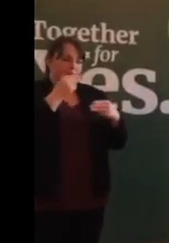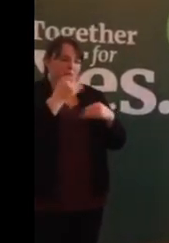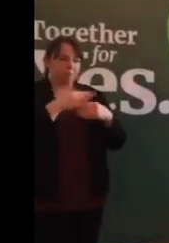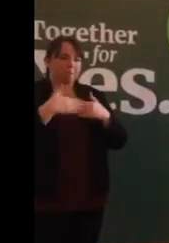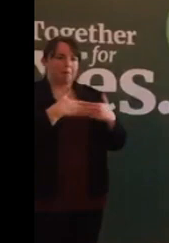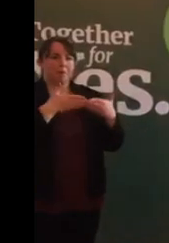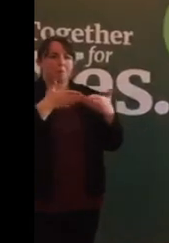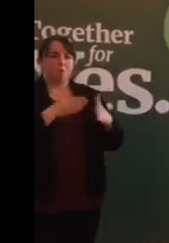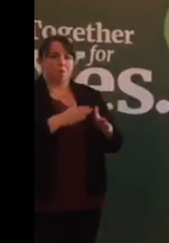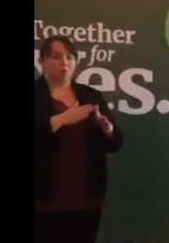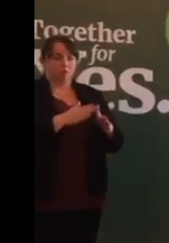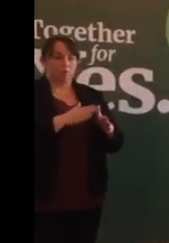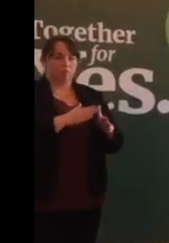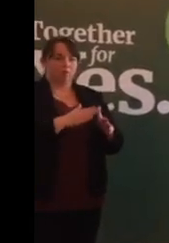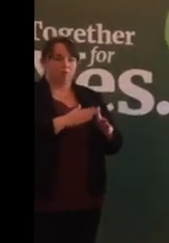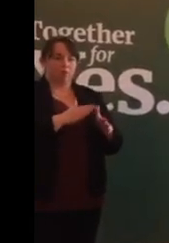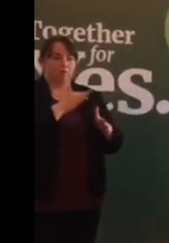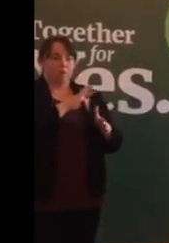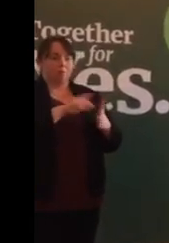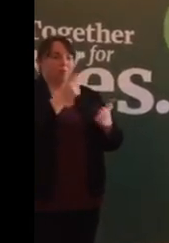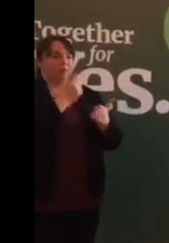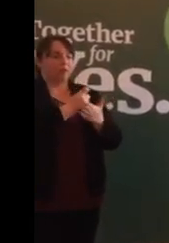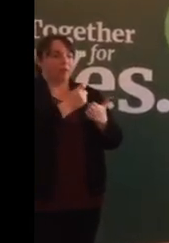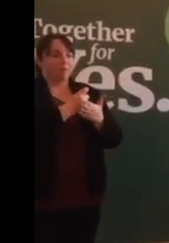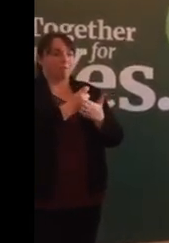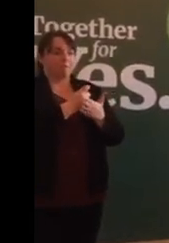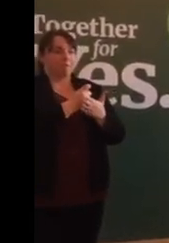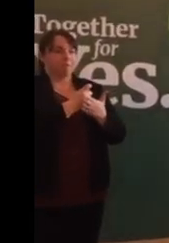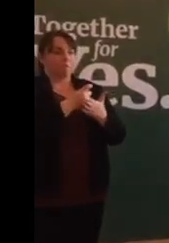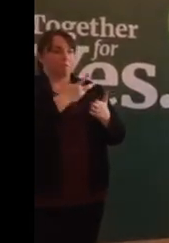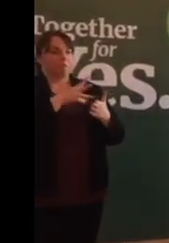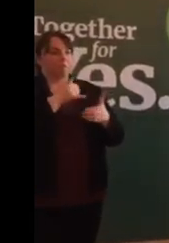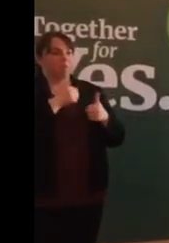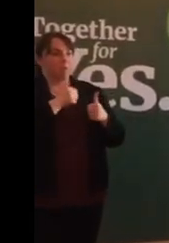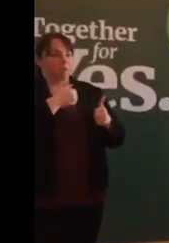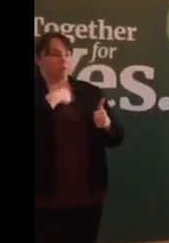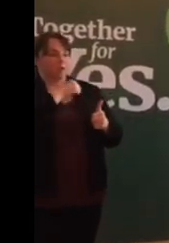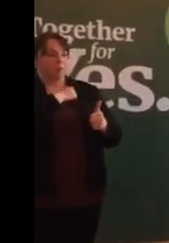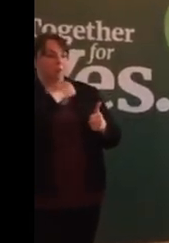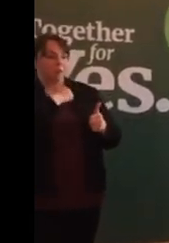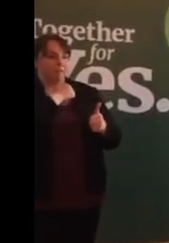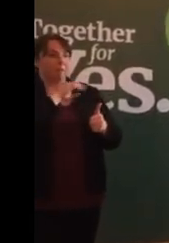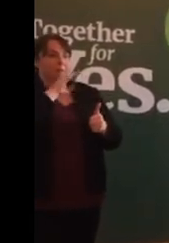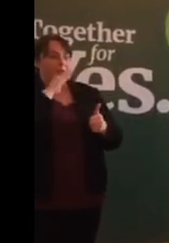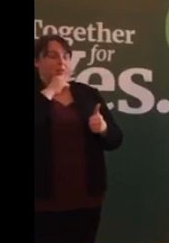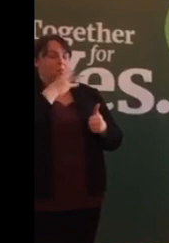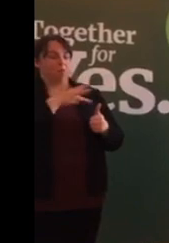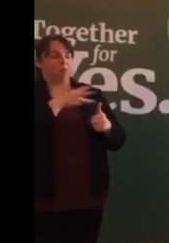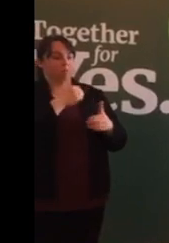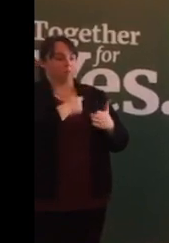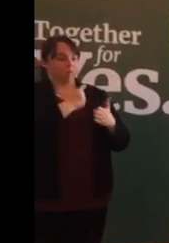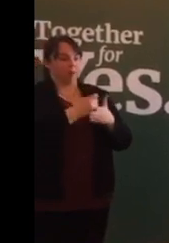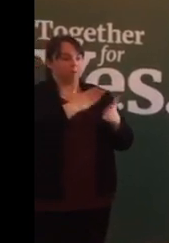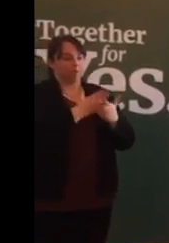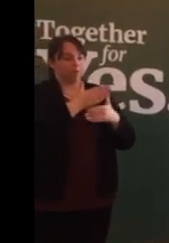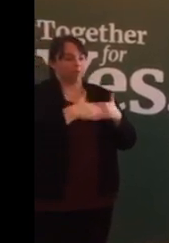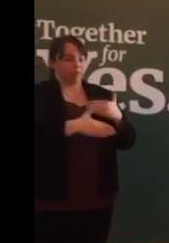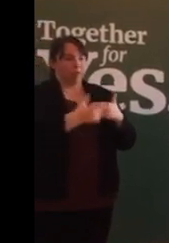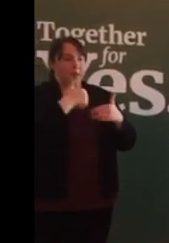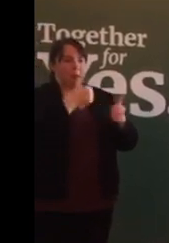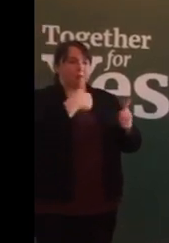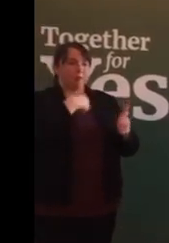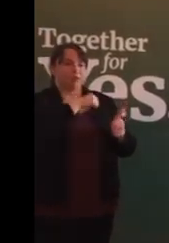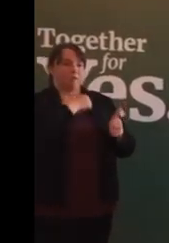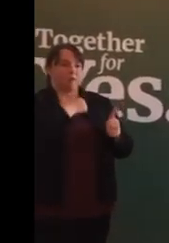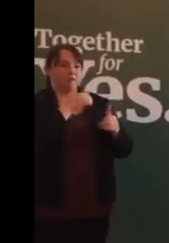time of viability. That is the time at which survival outside the world is a realistic possibility. A team of neonated